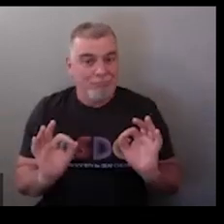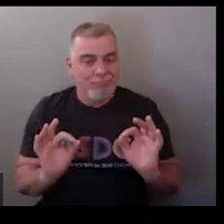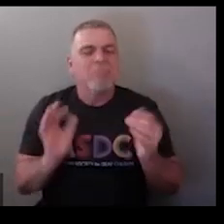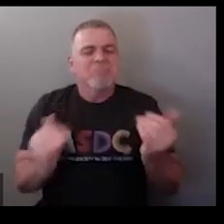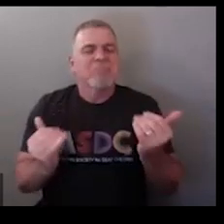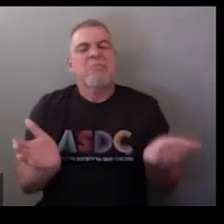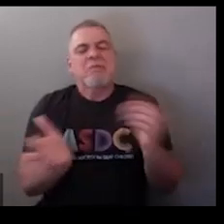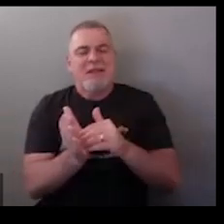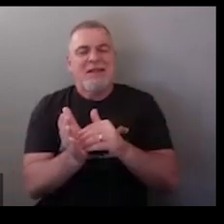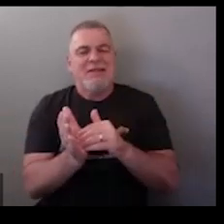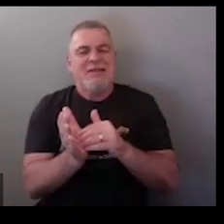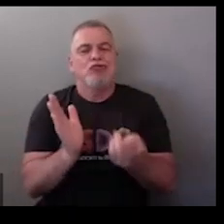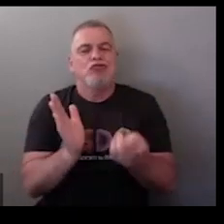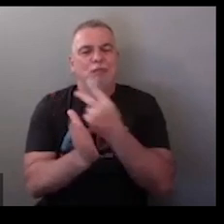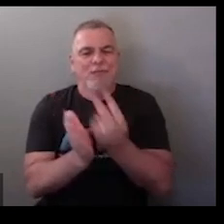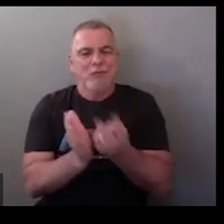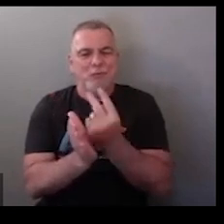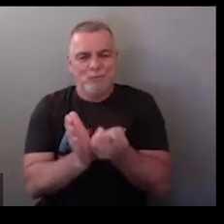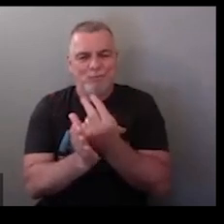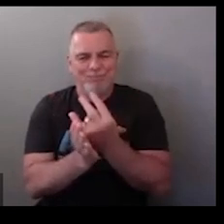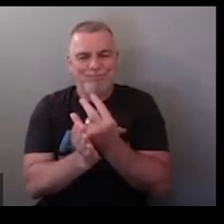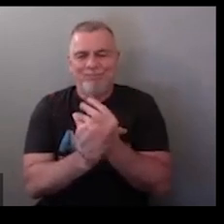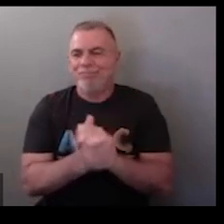okay now let's review those